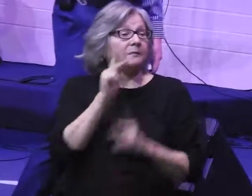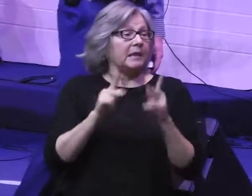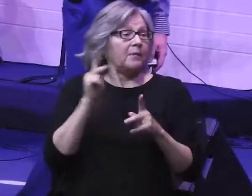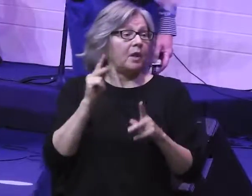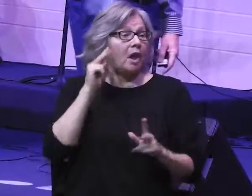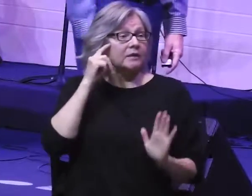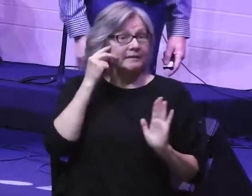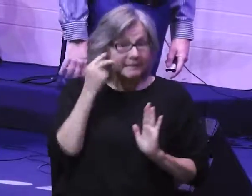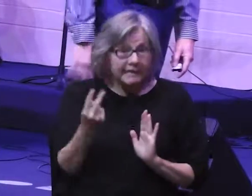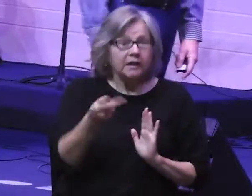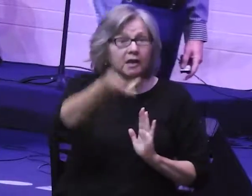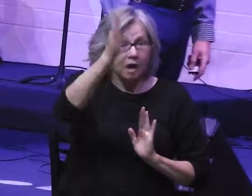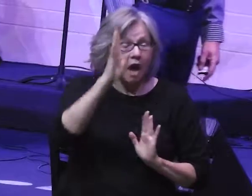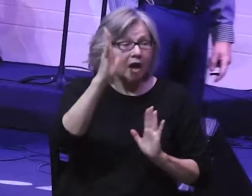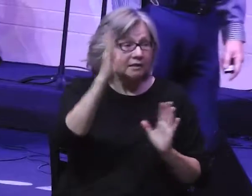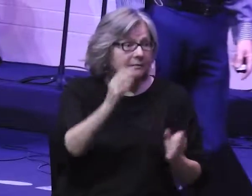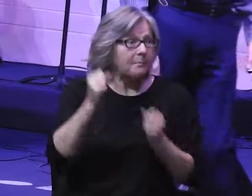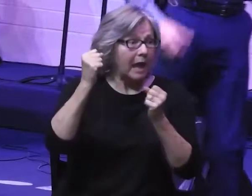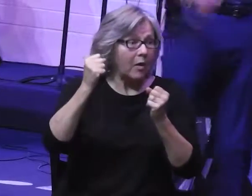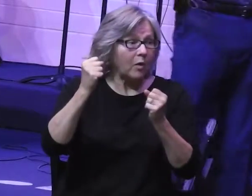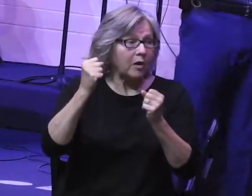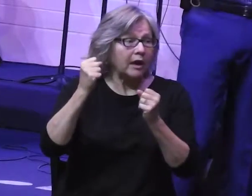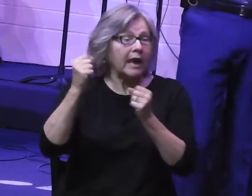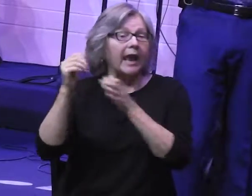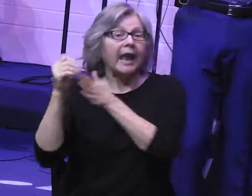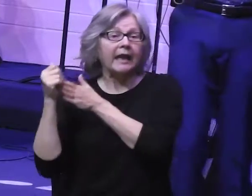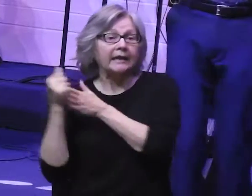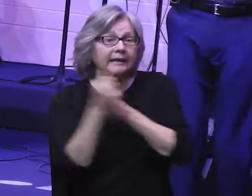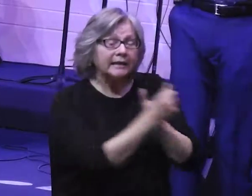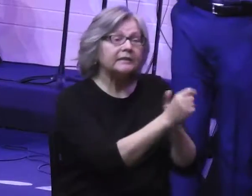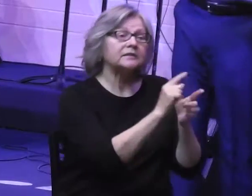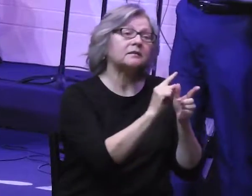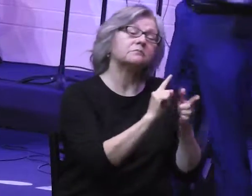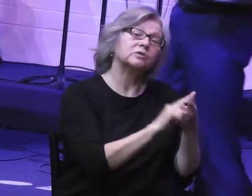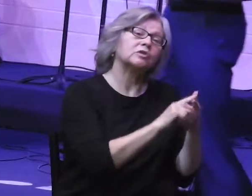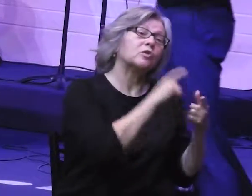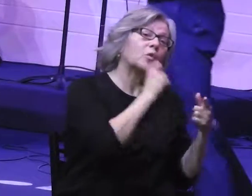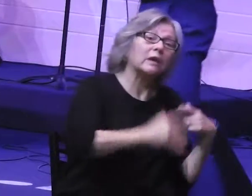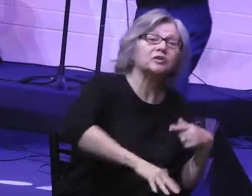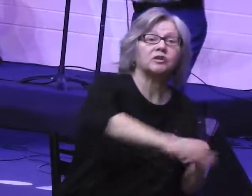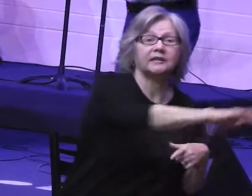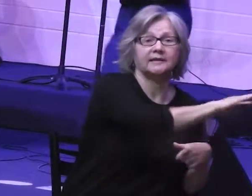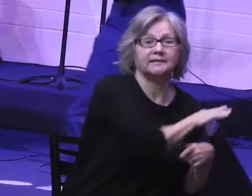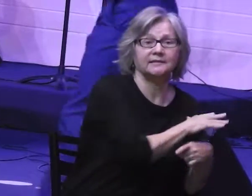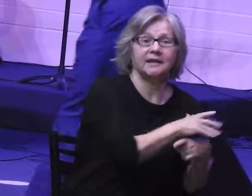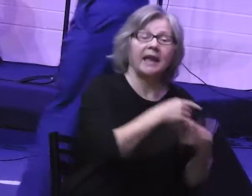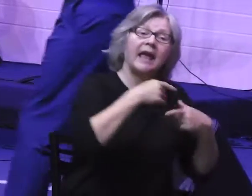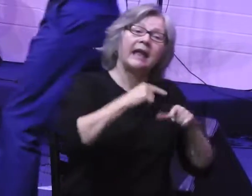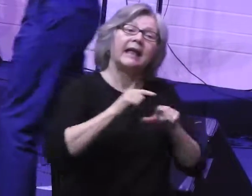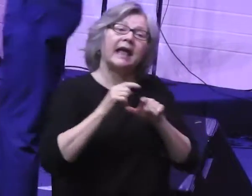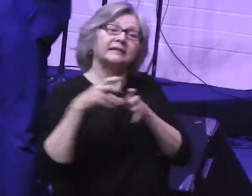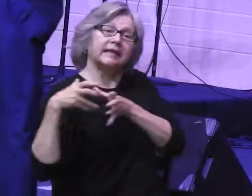God's mighty power. And then He leads them out into the wilderness. And even as they go, God is still